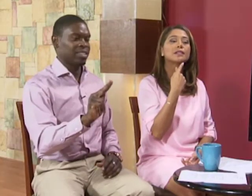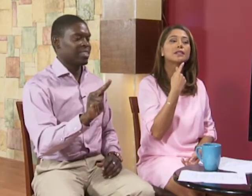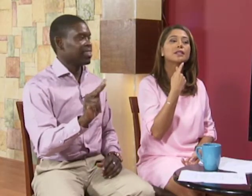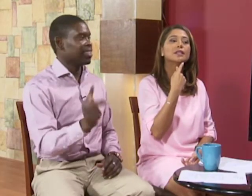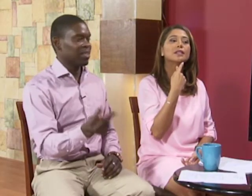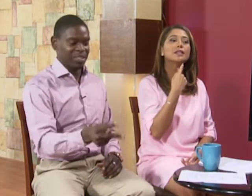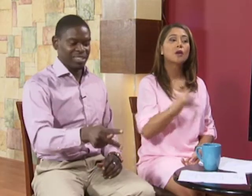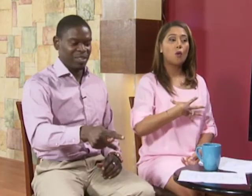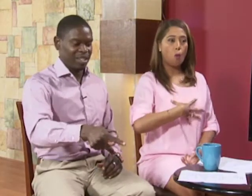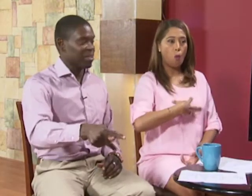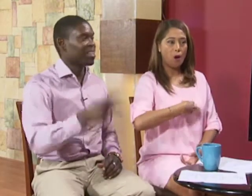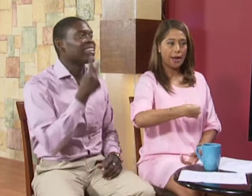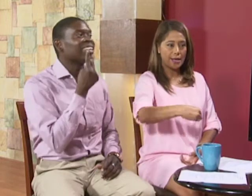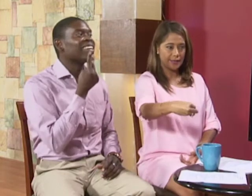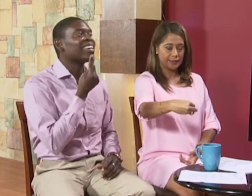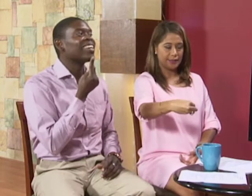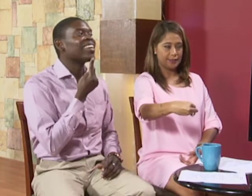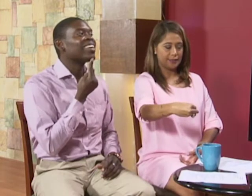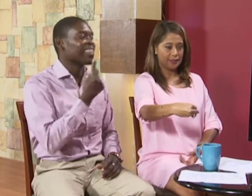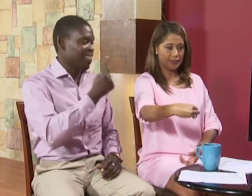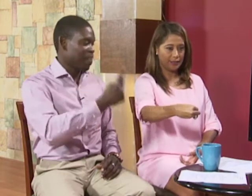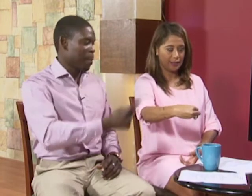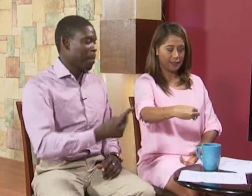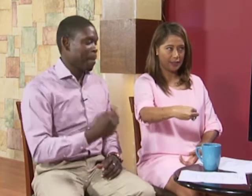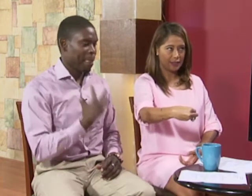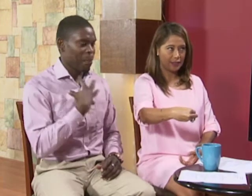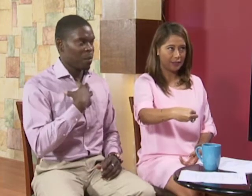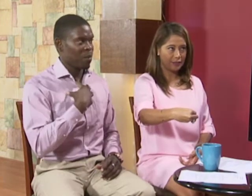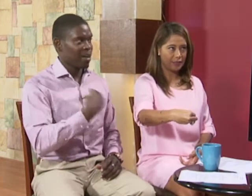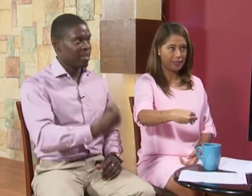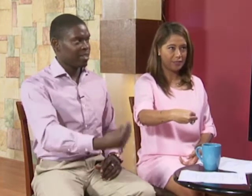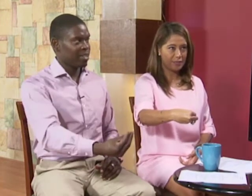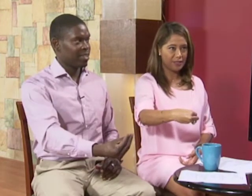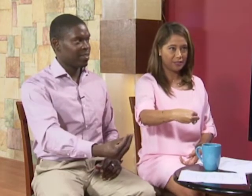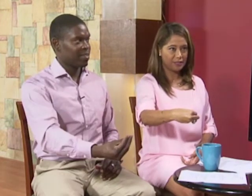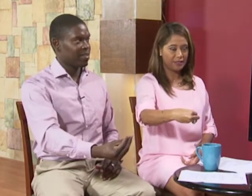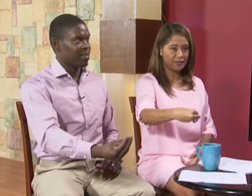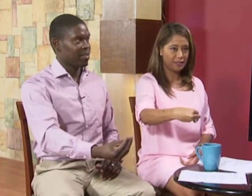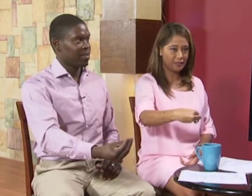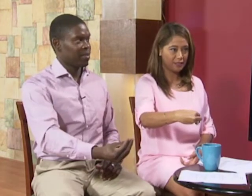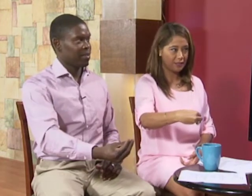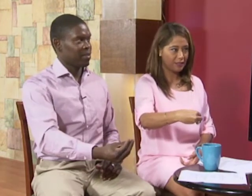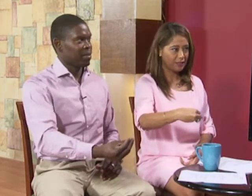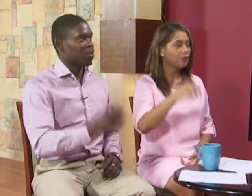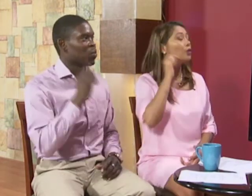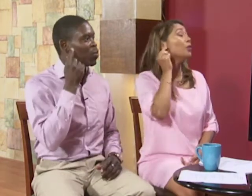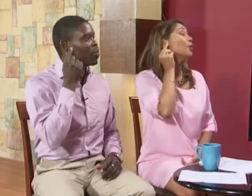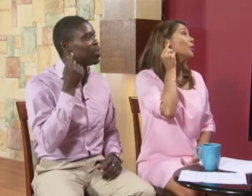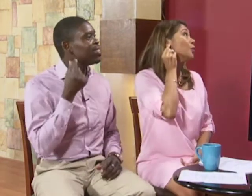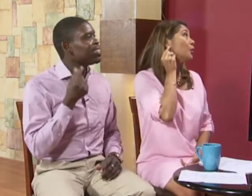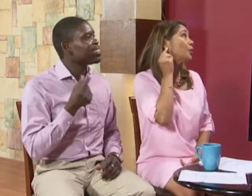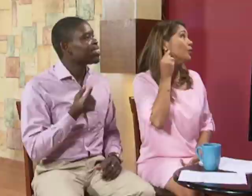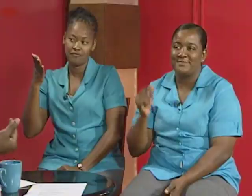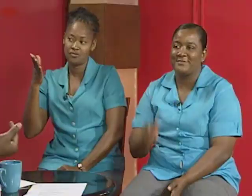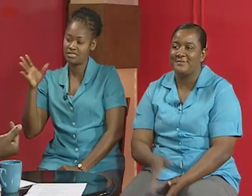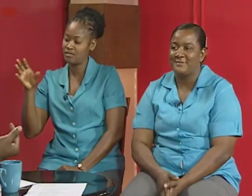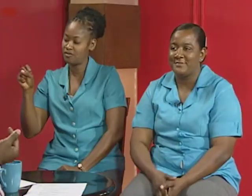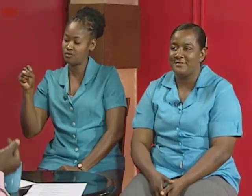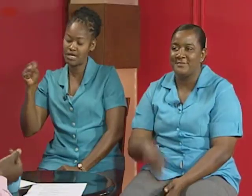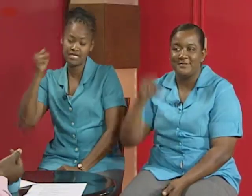okay white yeah what did i miss the goal goal and of course silver do the s